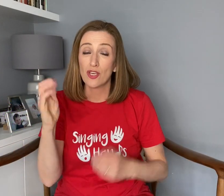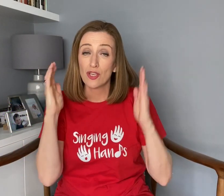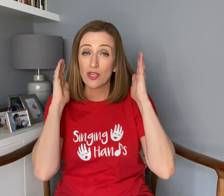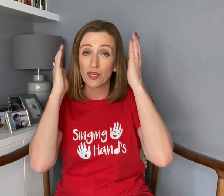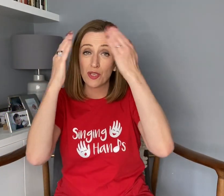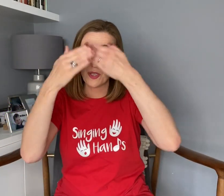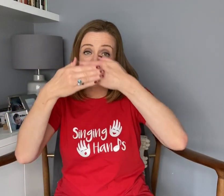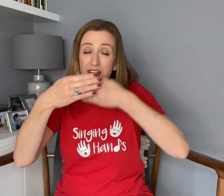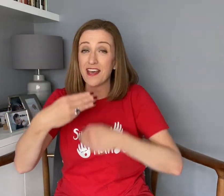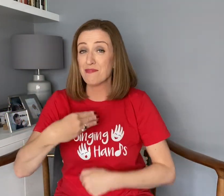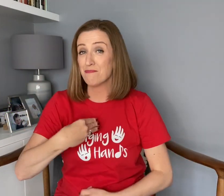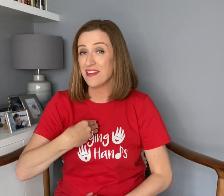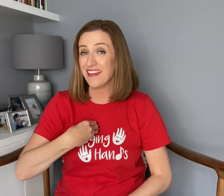Good night, me